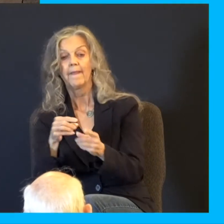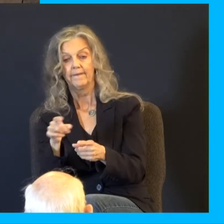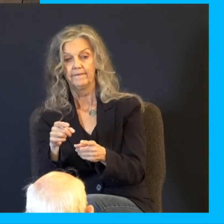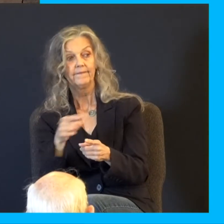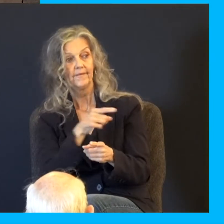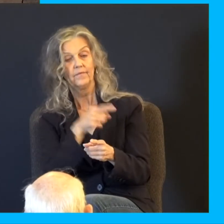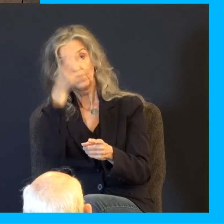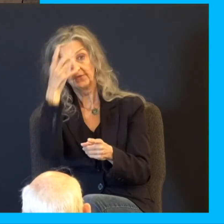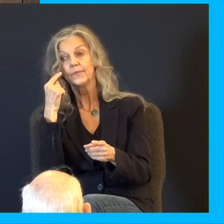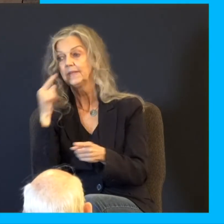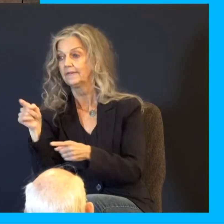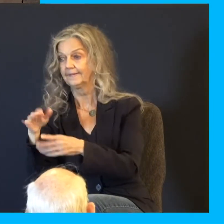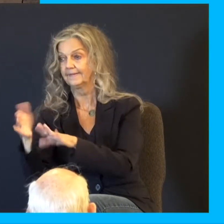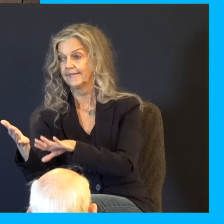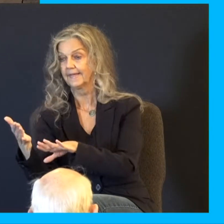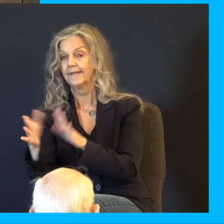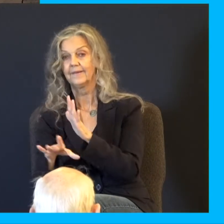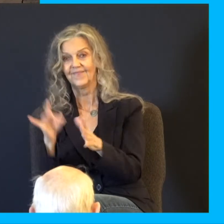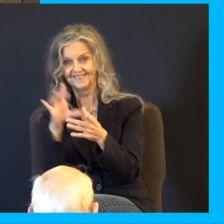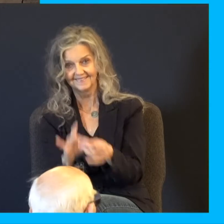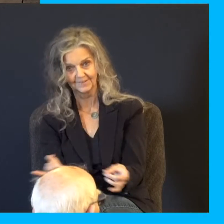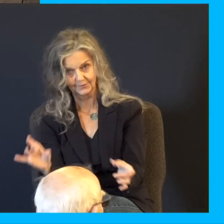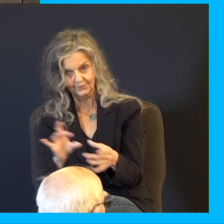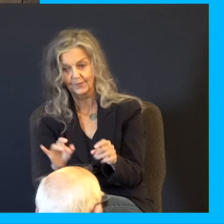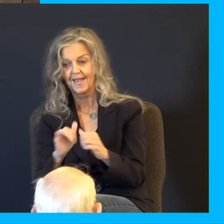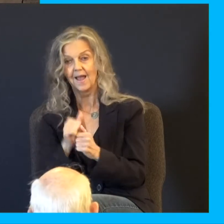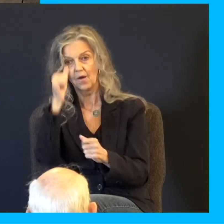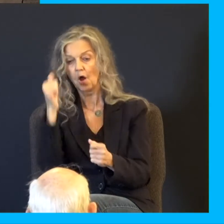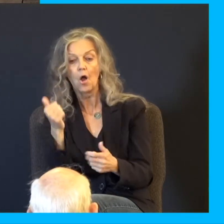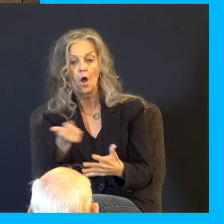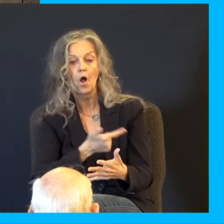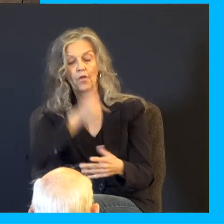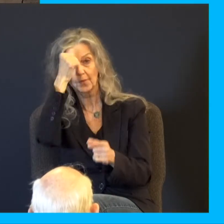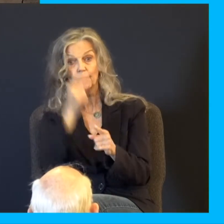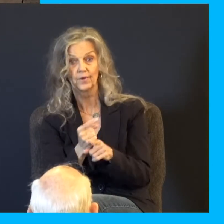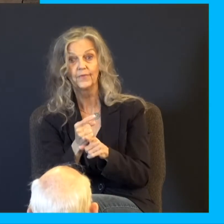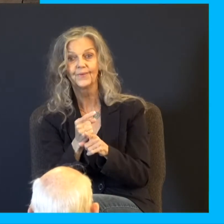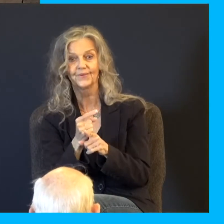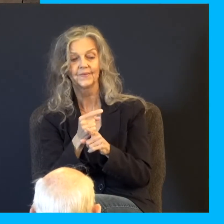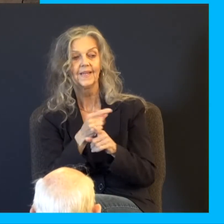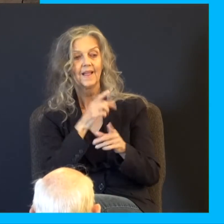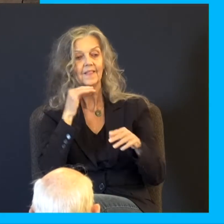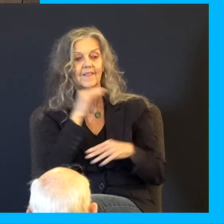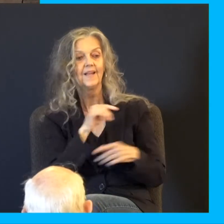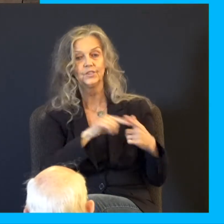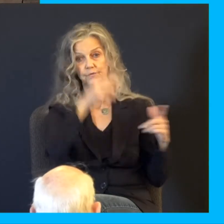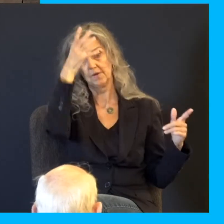but now he finds out the story from which they deceived their father. He was torn in pieces. They brought some kind of evidence. So, Jacob has lived with this